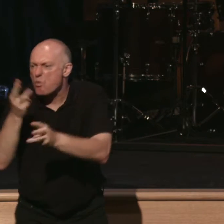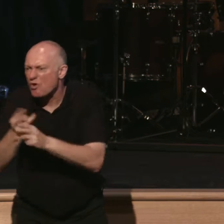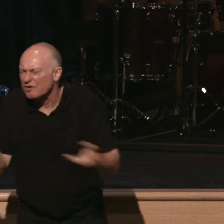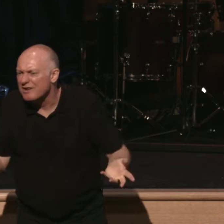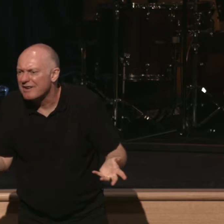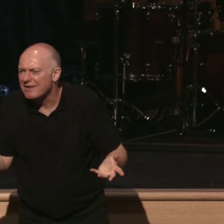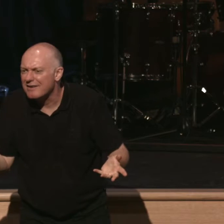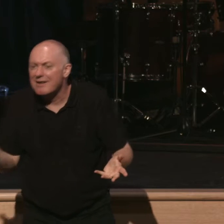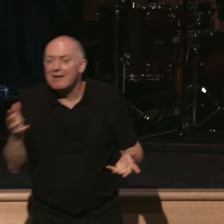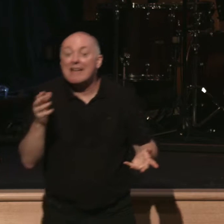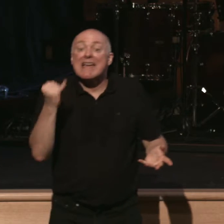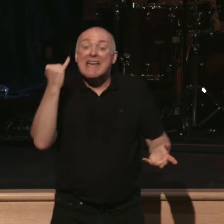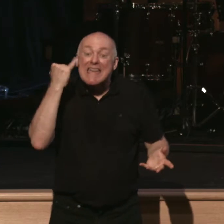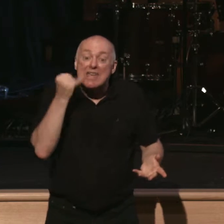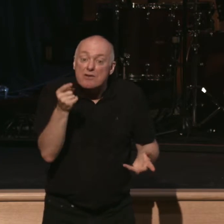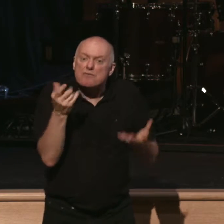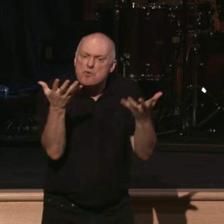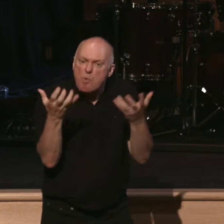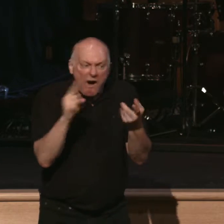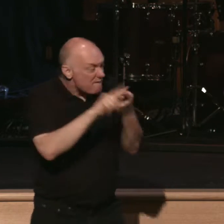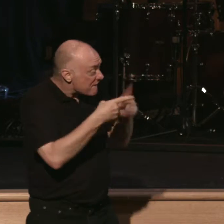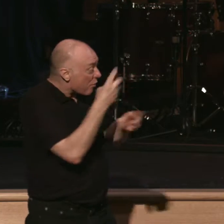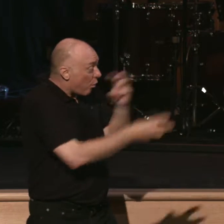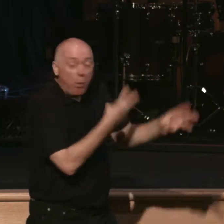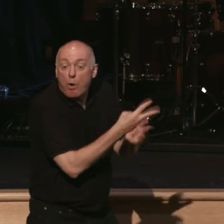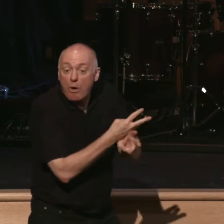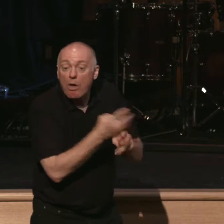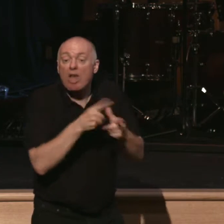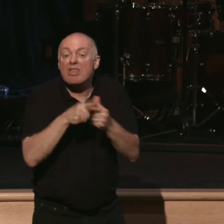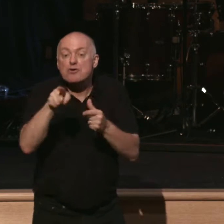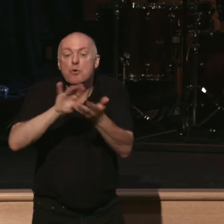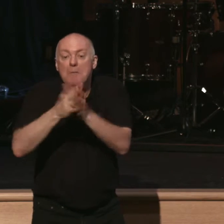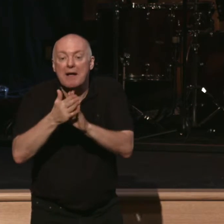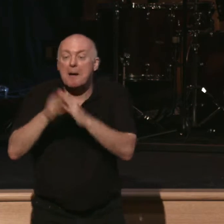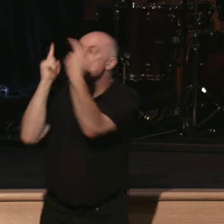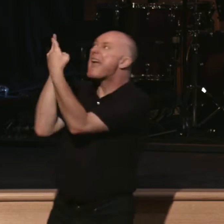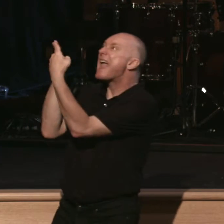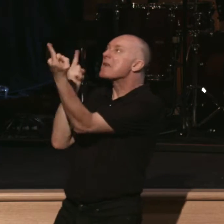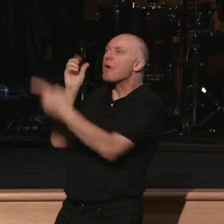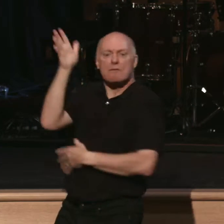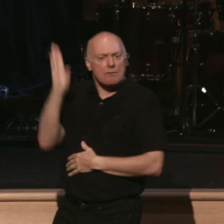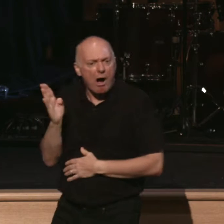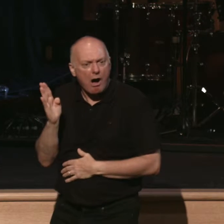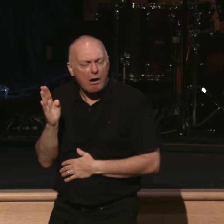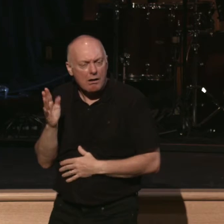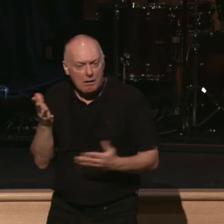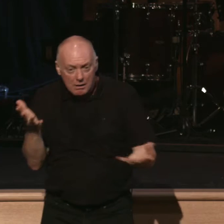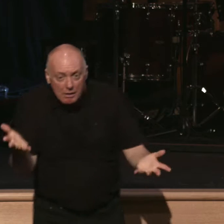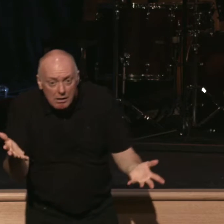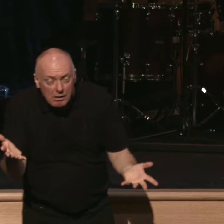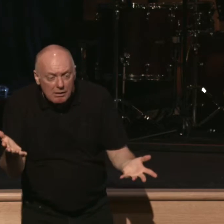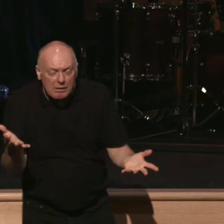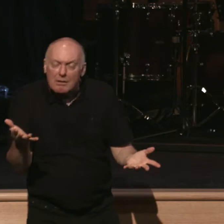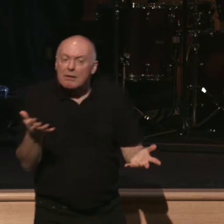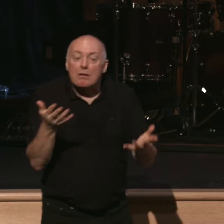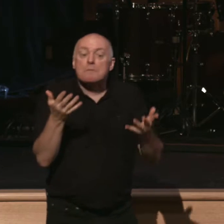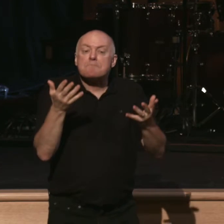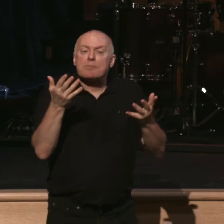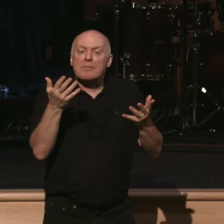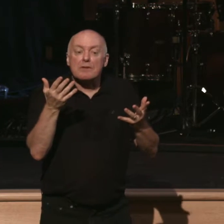Therefore, whoever wishes to be a friend of the world makes himself an enemy of God. Or do you suppose it is to no purpose that the scripture